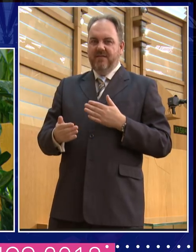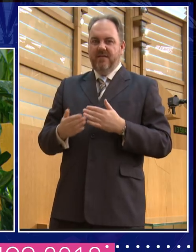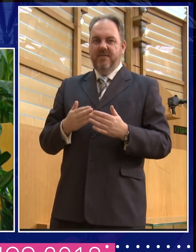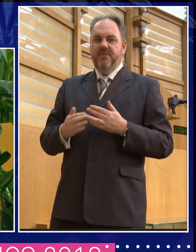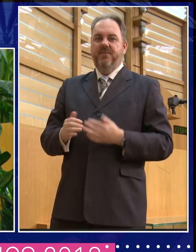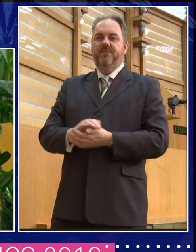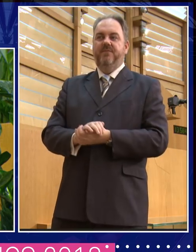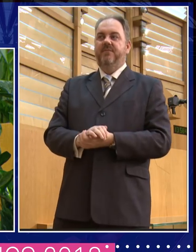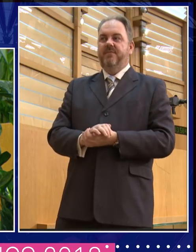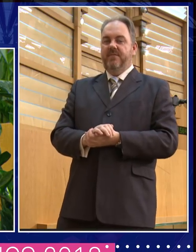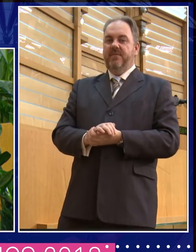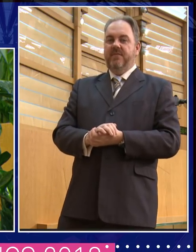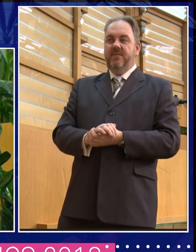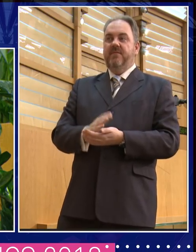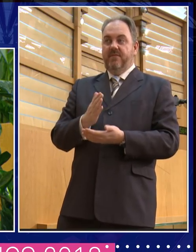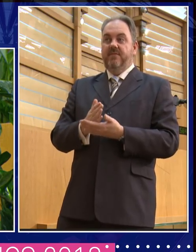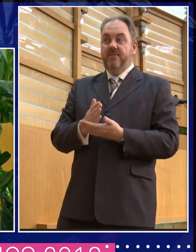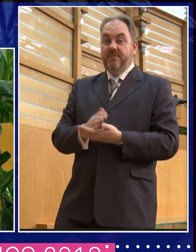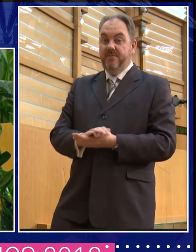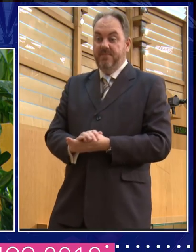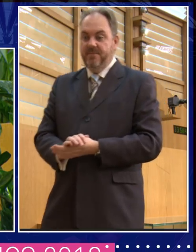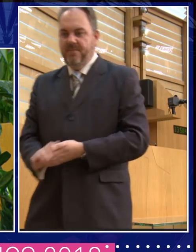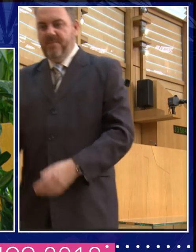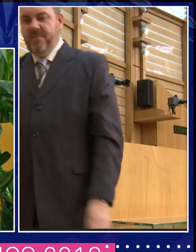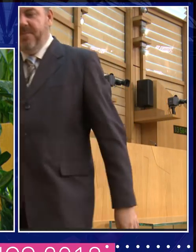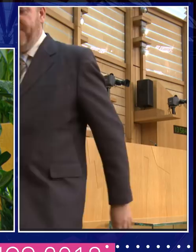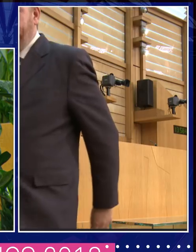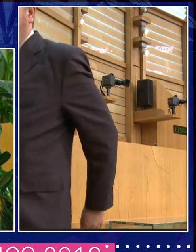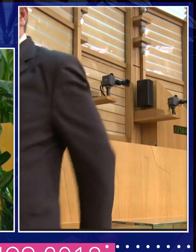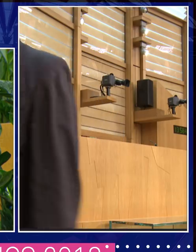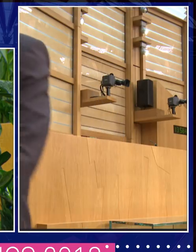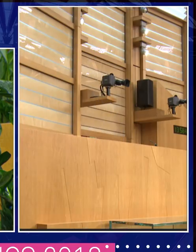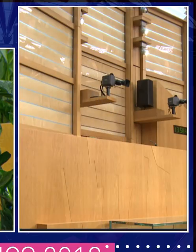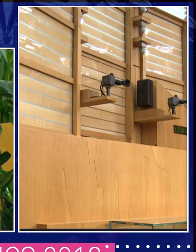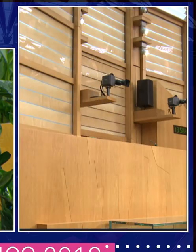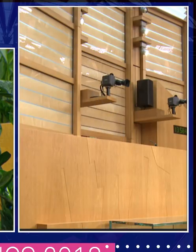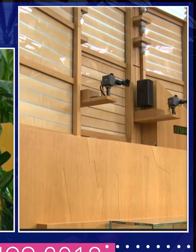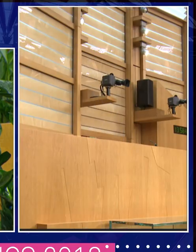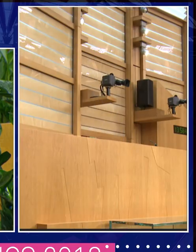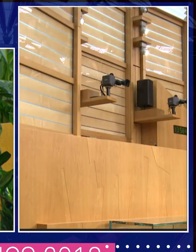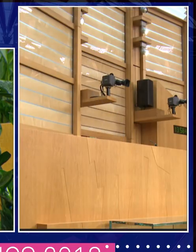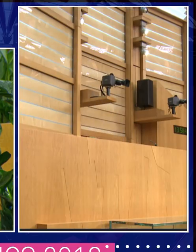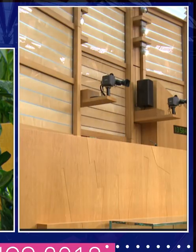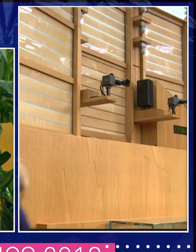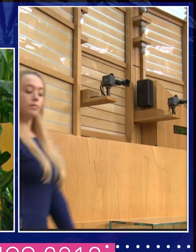And I was really, really fearful that the Daily Mail audience would,